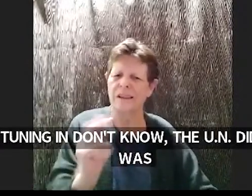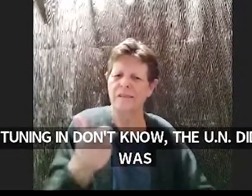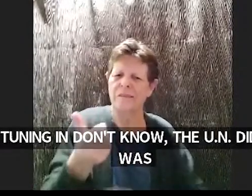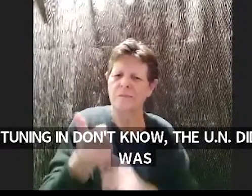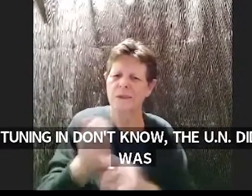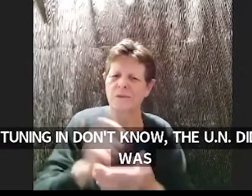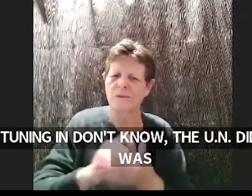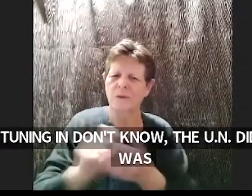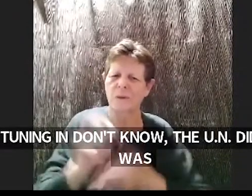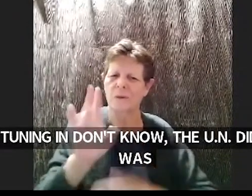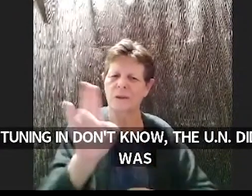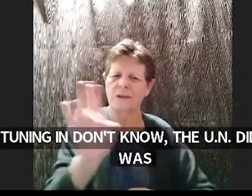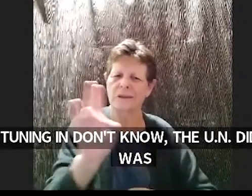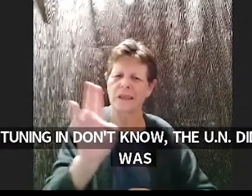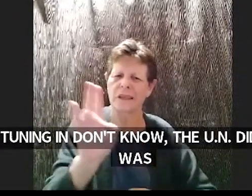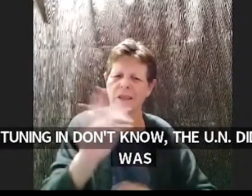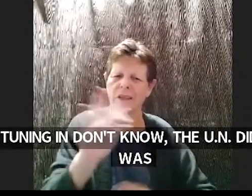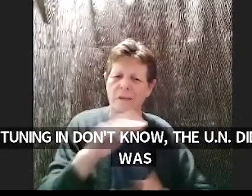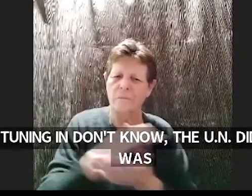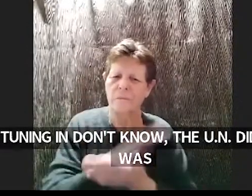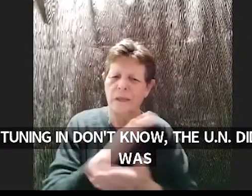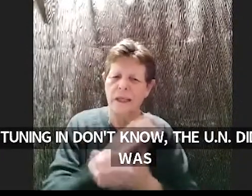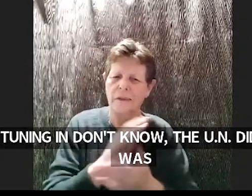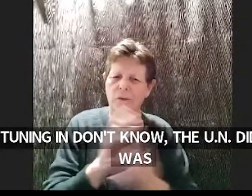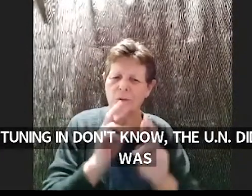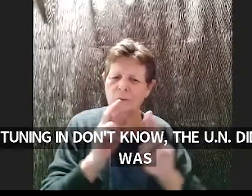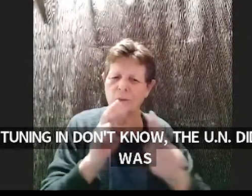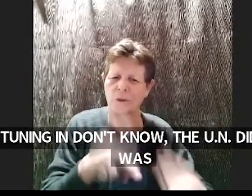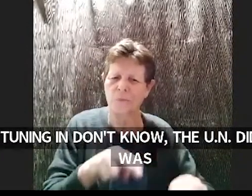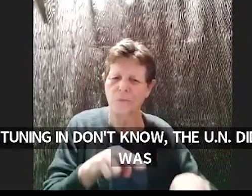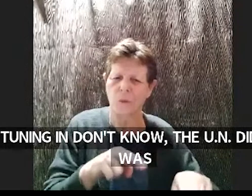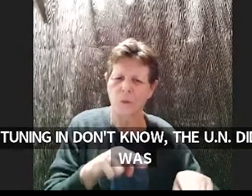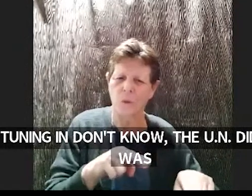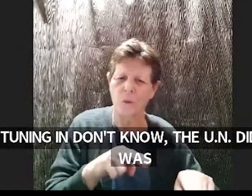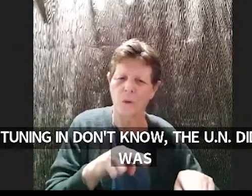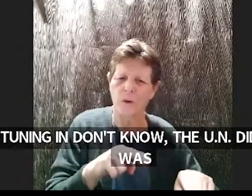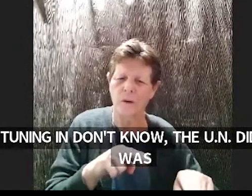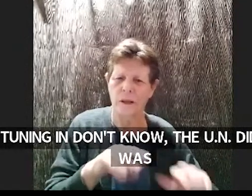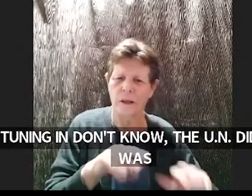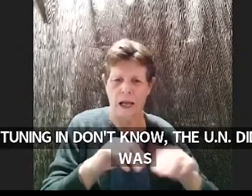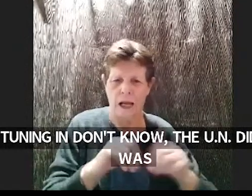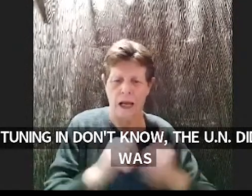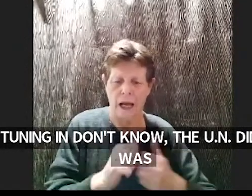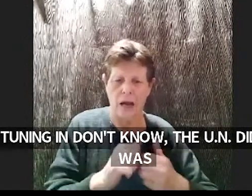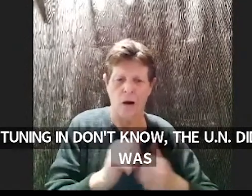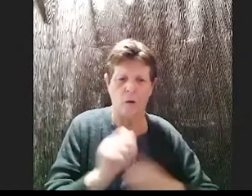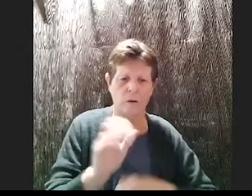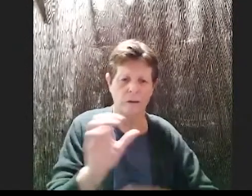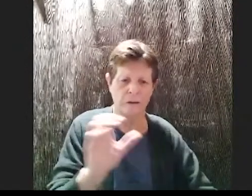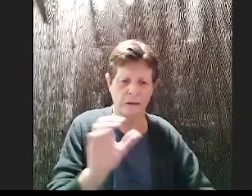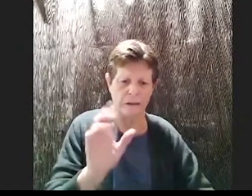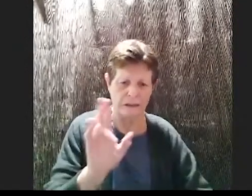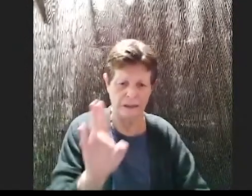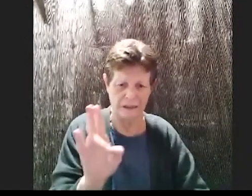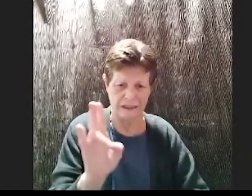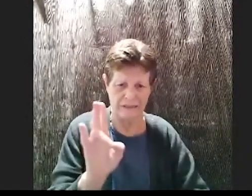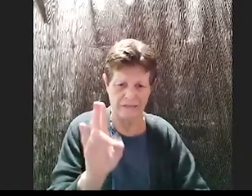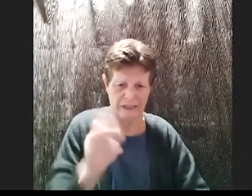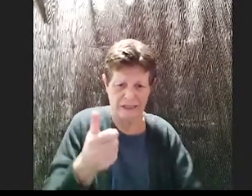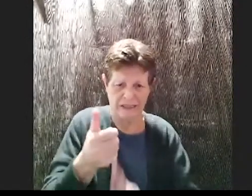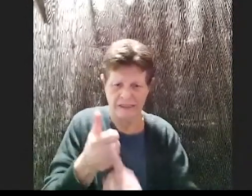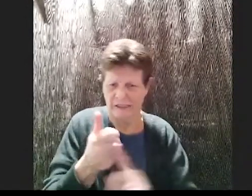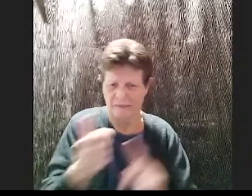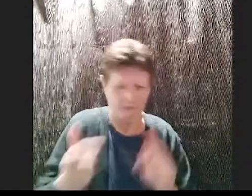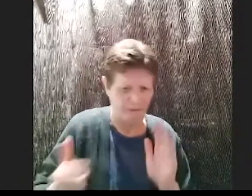a it was a long report on how bill c7 actually um violates that that